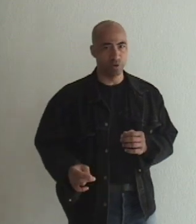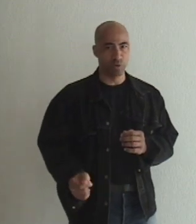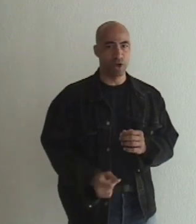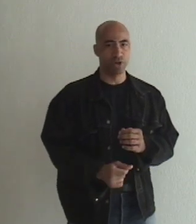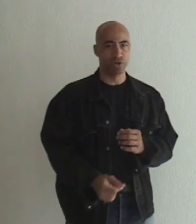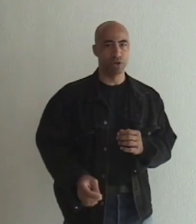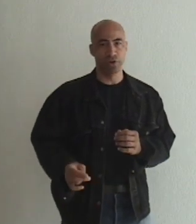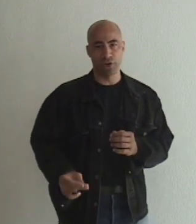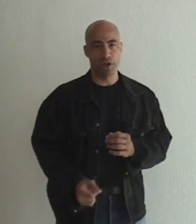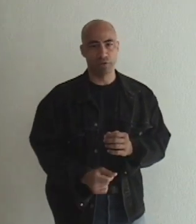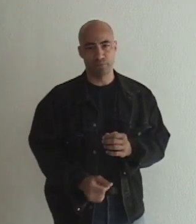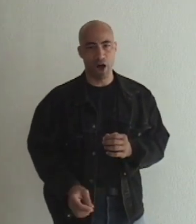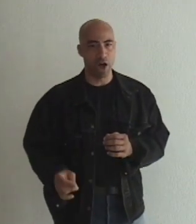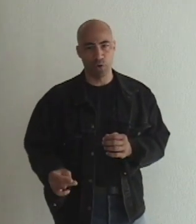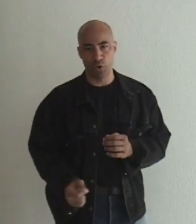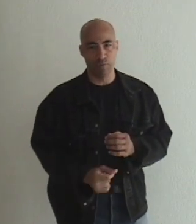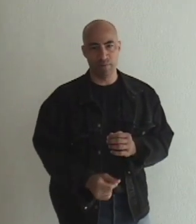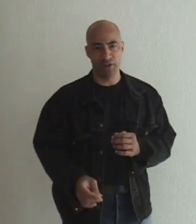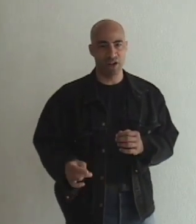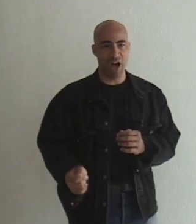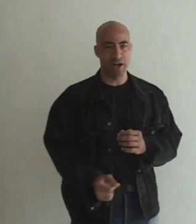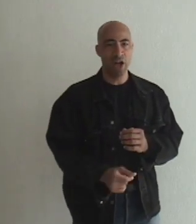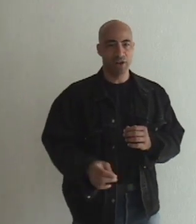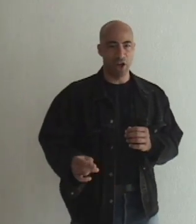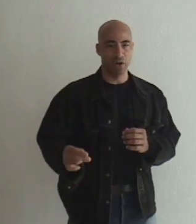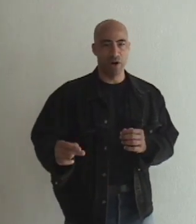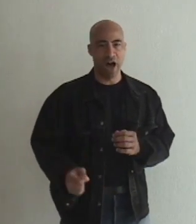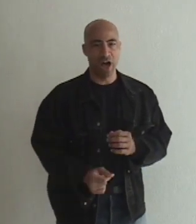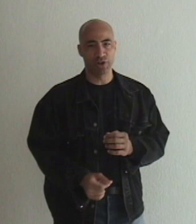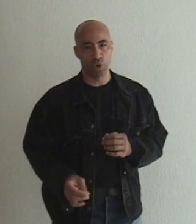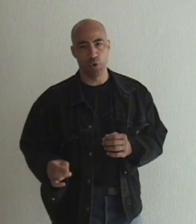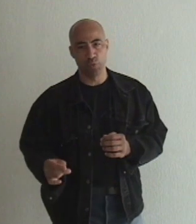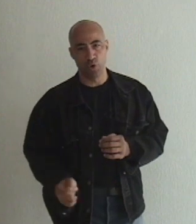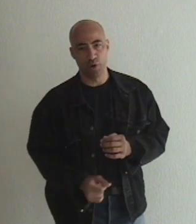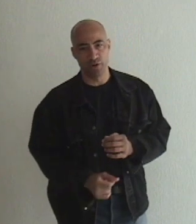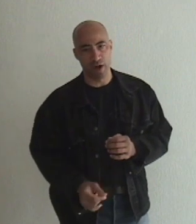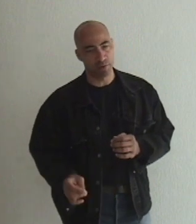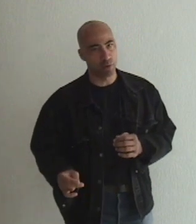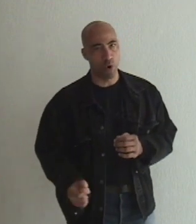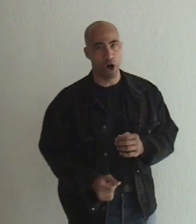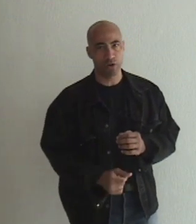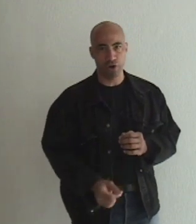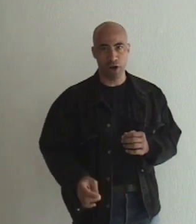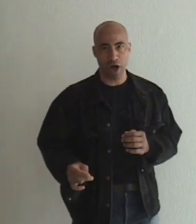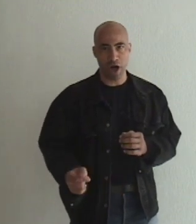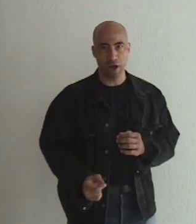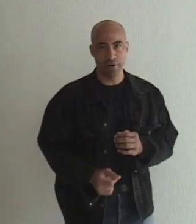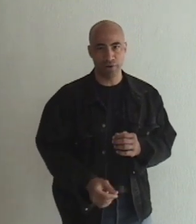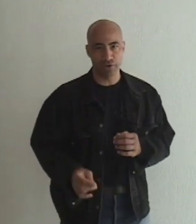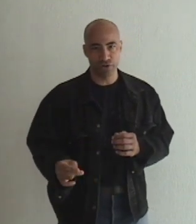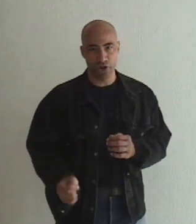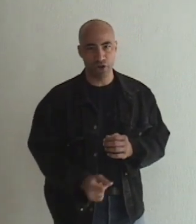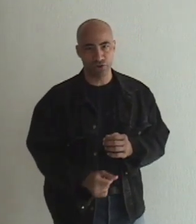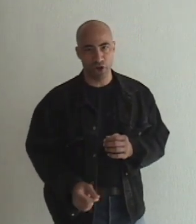was raised in the Cambridge by an old mama's line I was Ain't no high-toned woman, make me walk the light Of sixteen